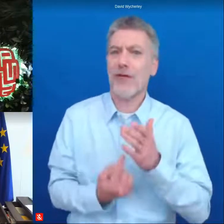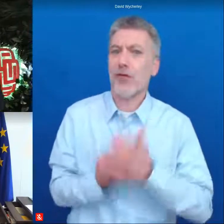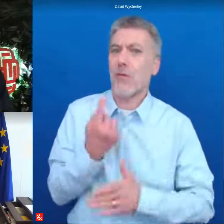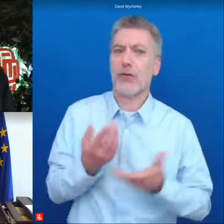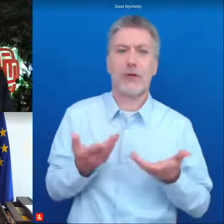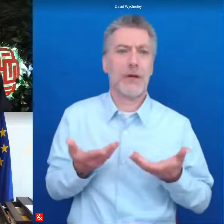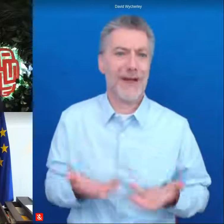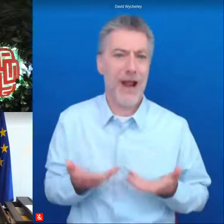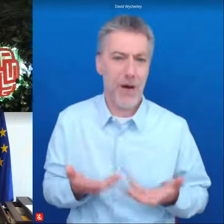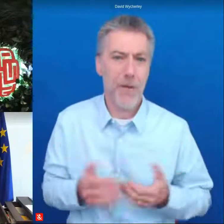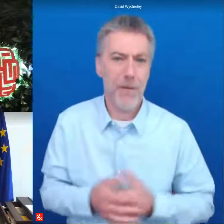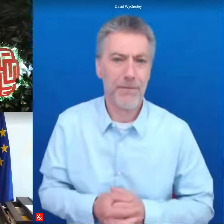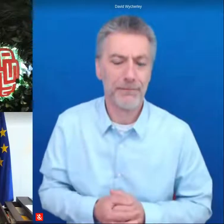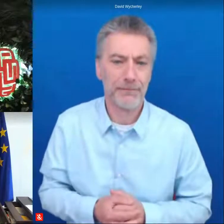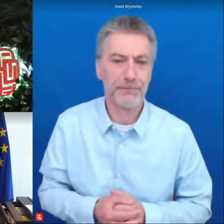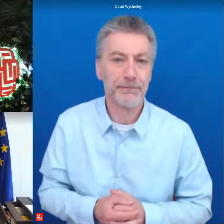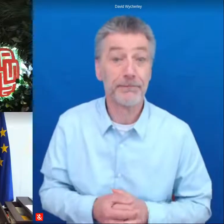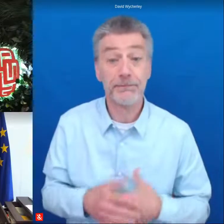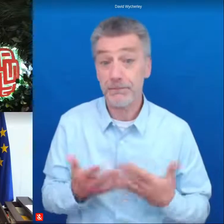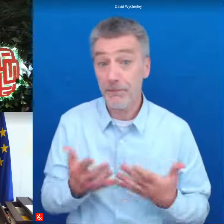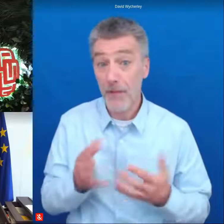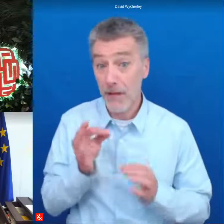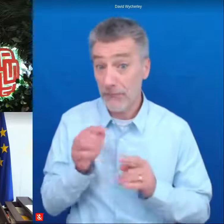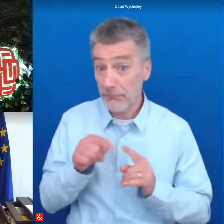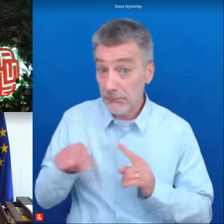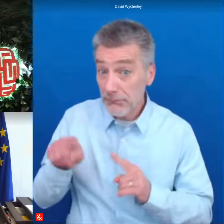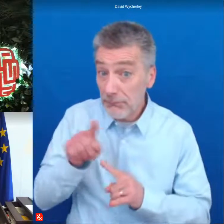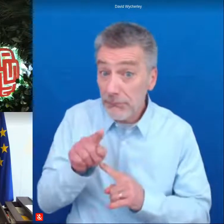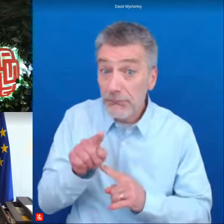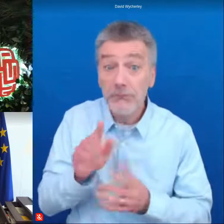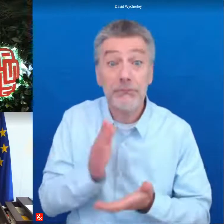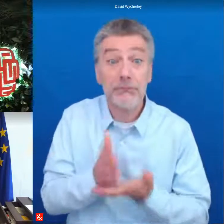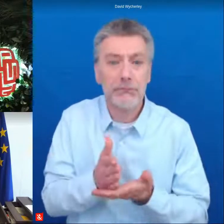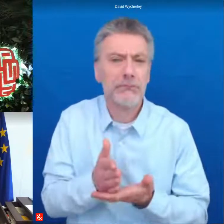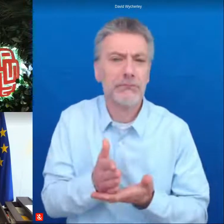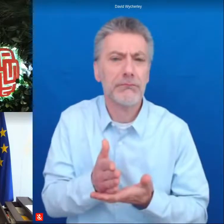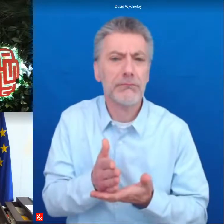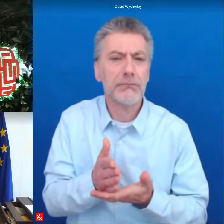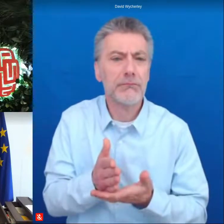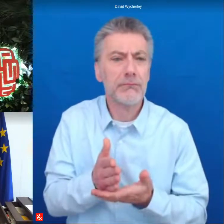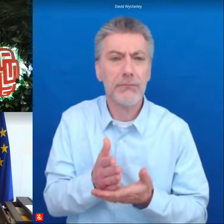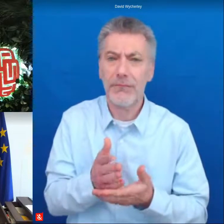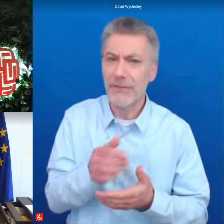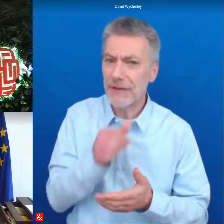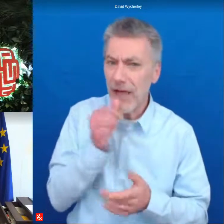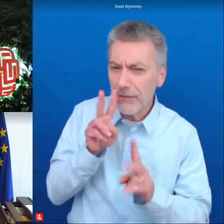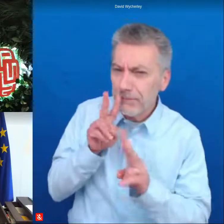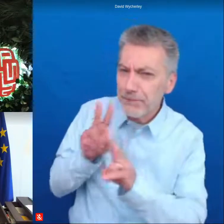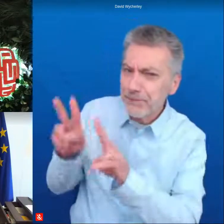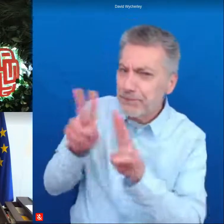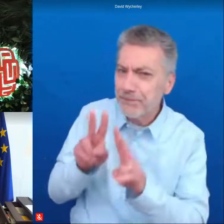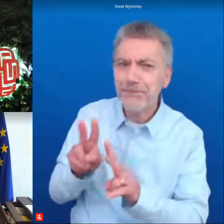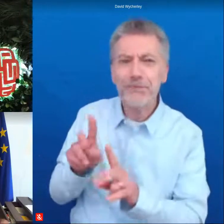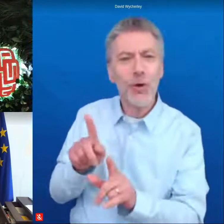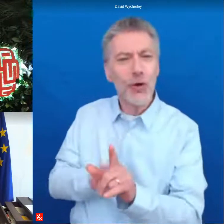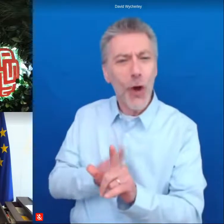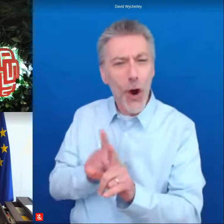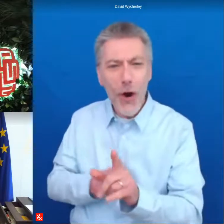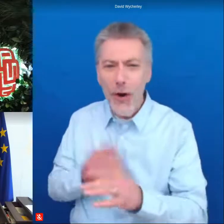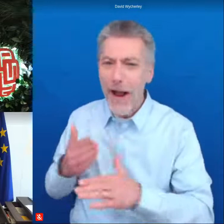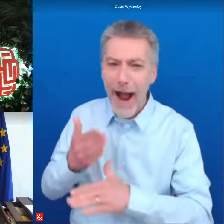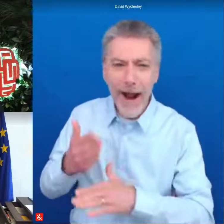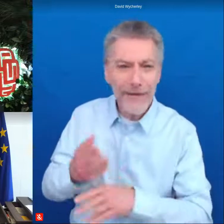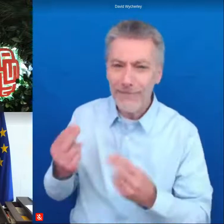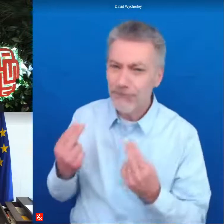and so uh to all of you i mean and it's very good to have the young people and very active people like